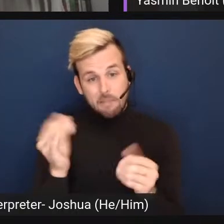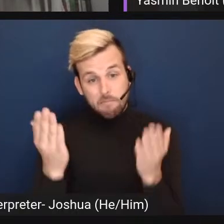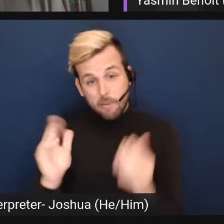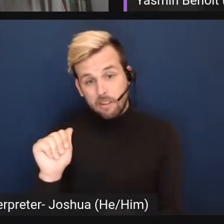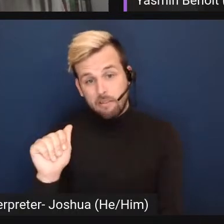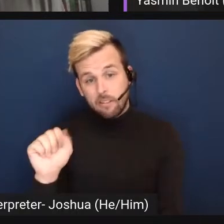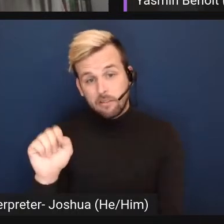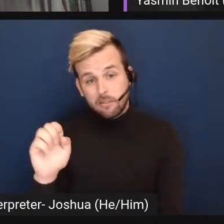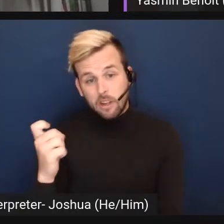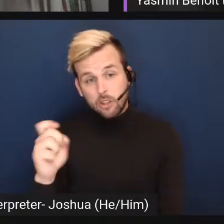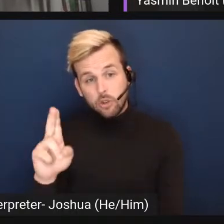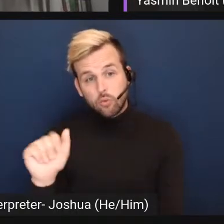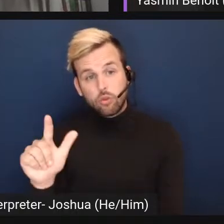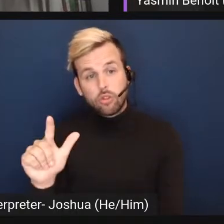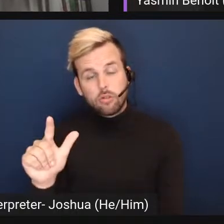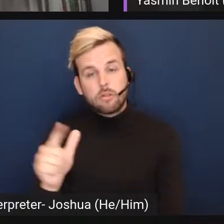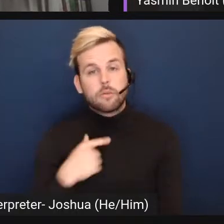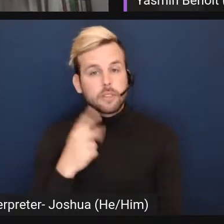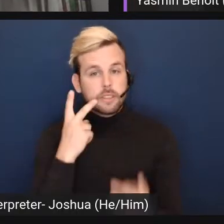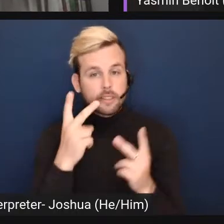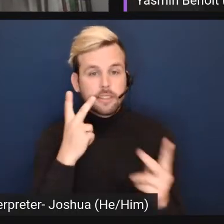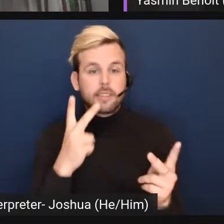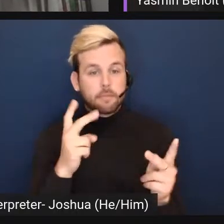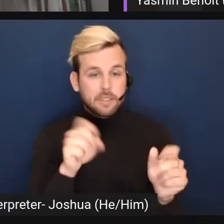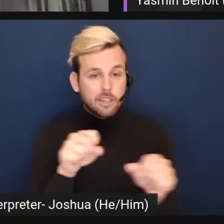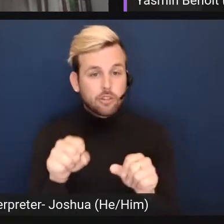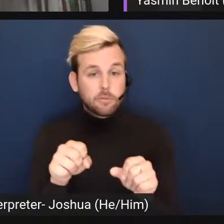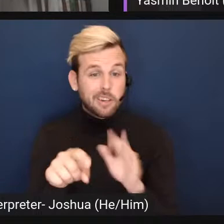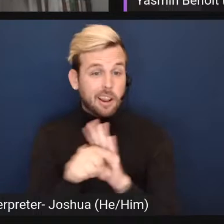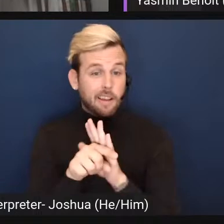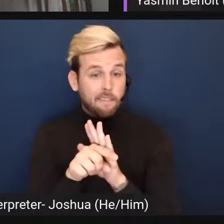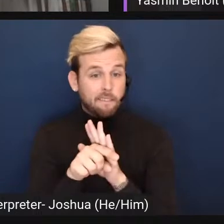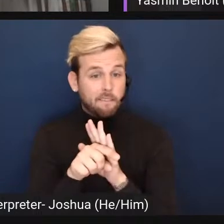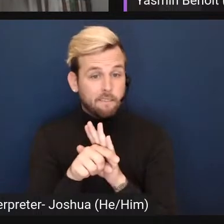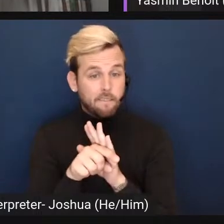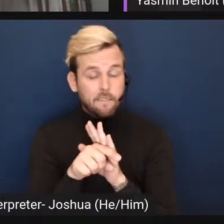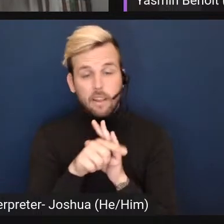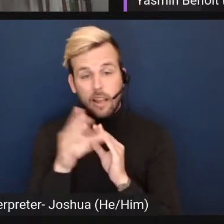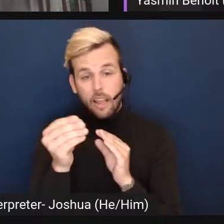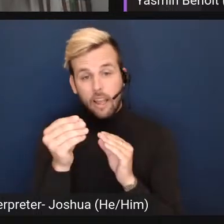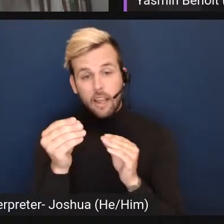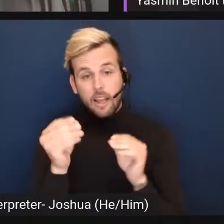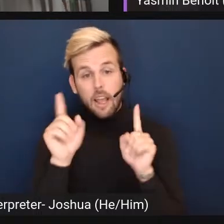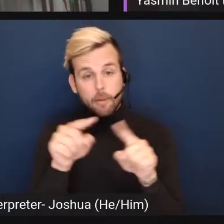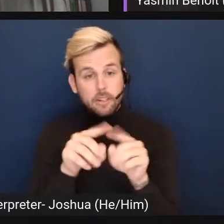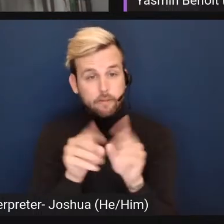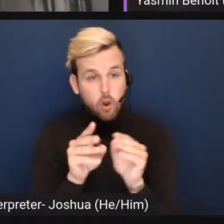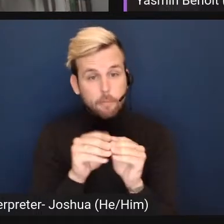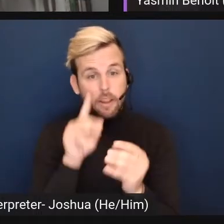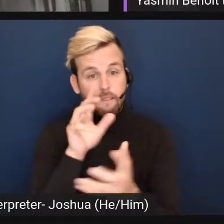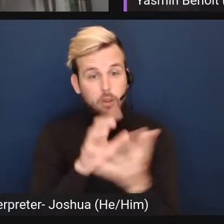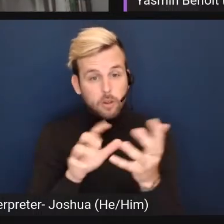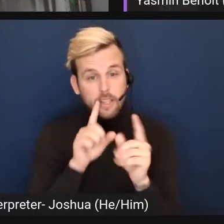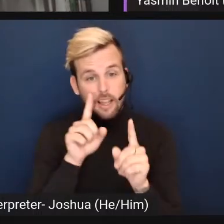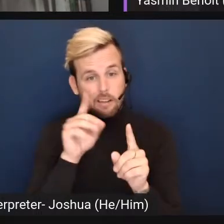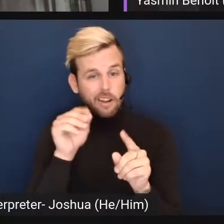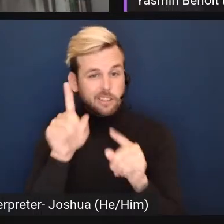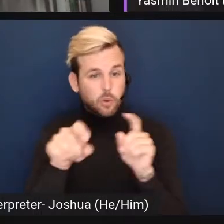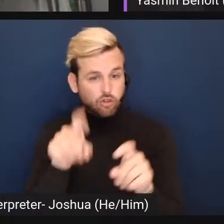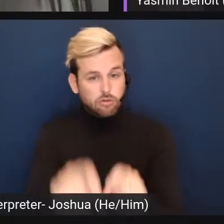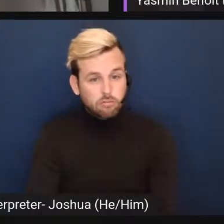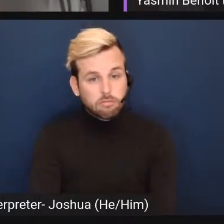asexual which i guess we're seeing is potentially being a negative and coming to the forums being confused and asking questions